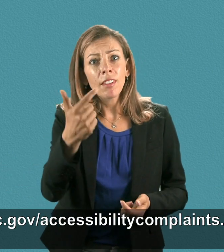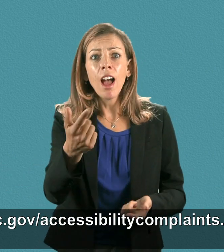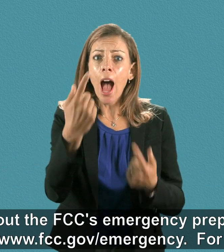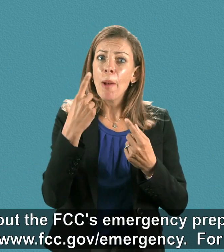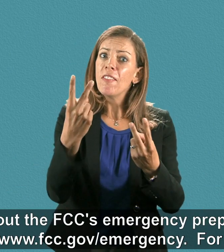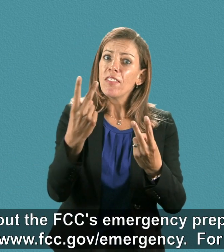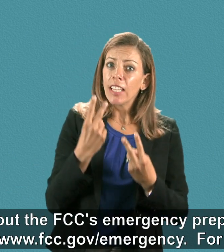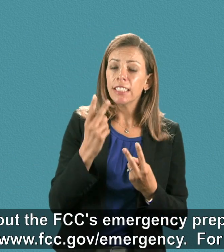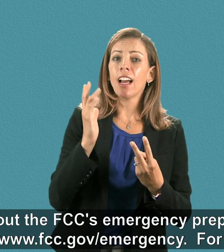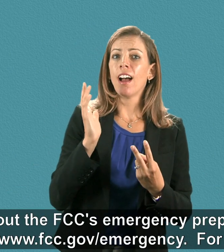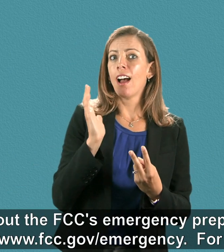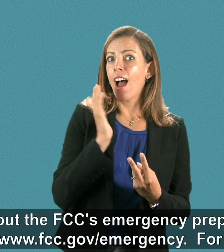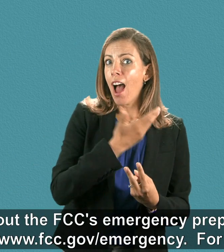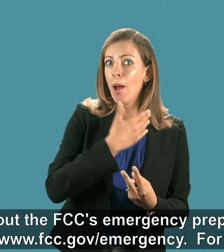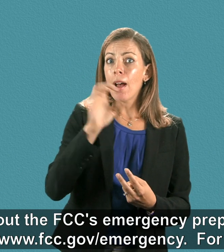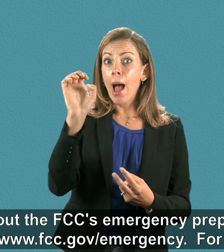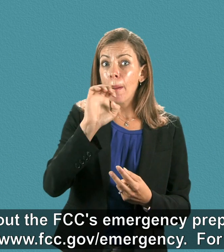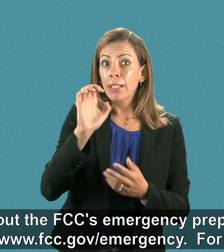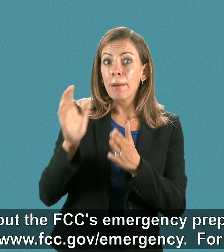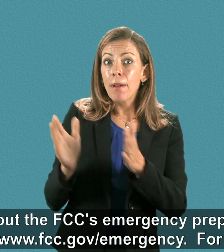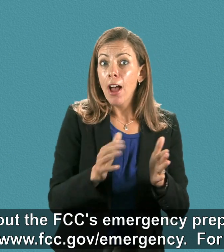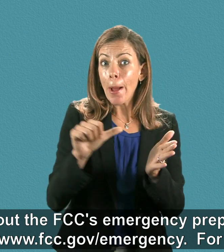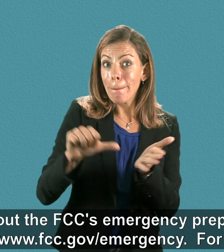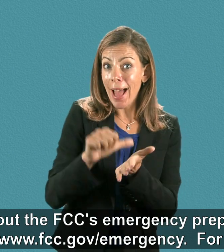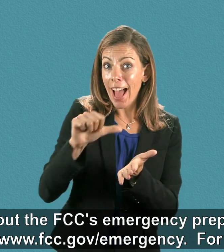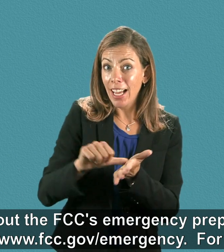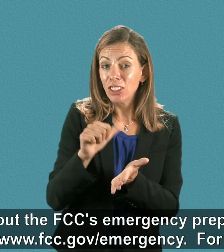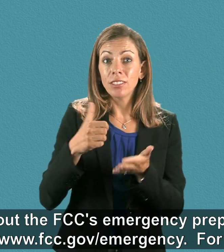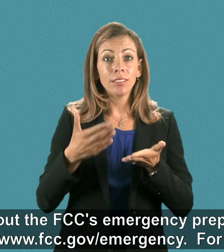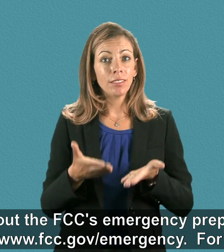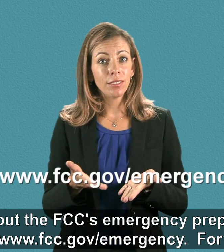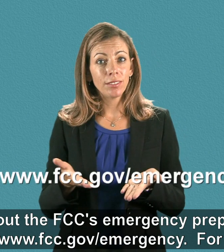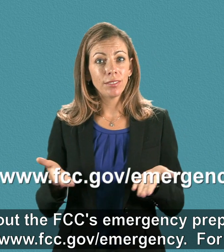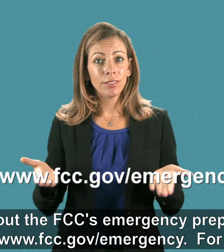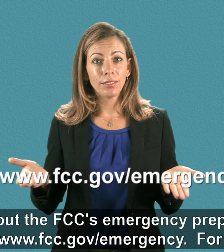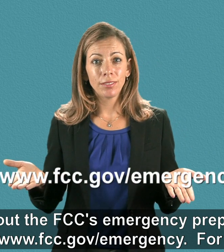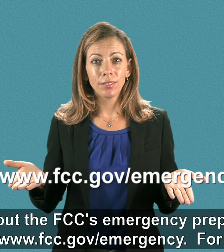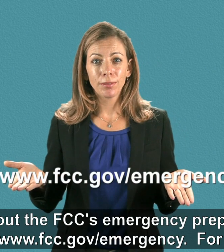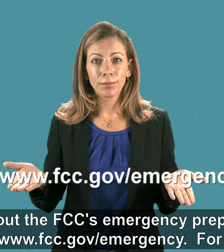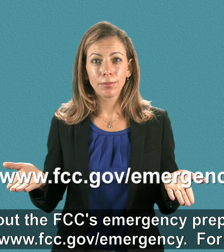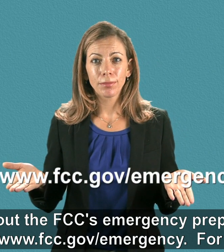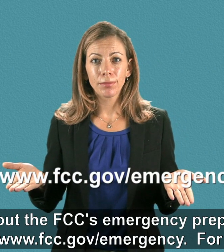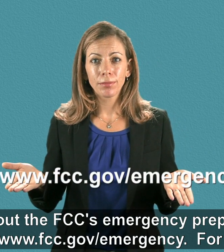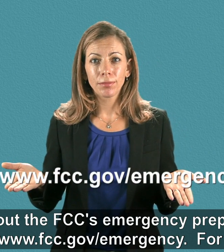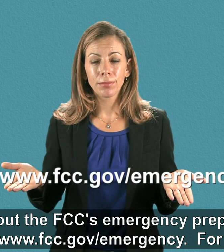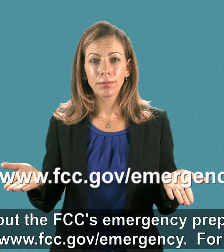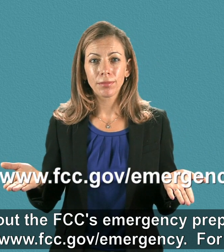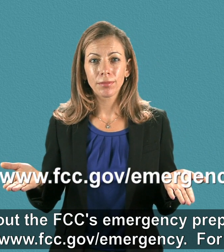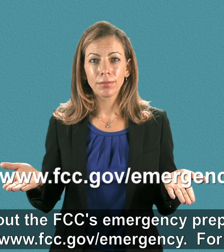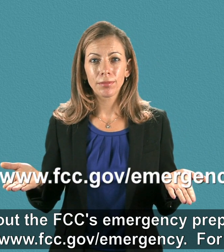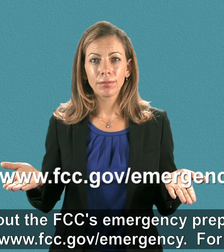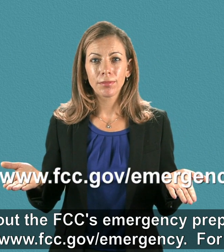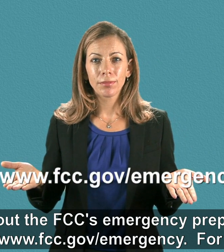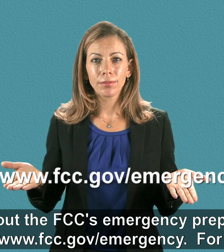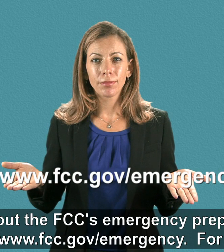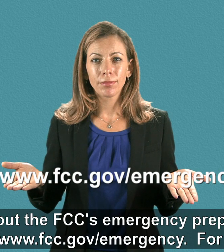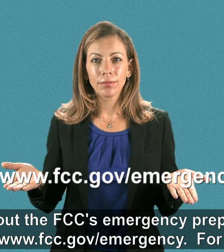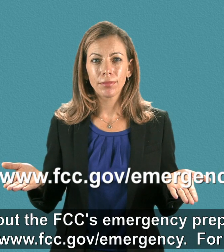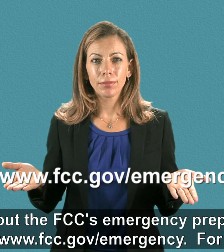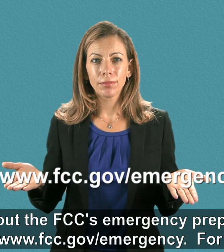Check out the FCC's Emergency Preparedness page at www.fcc.gov slash emergency.